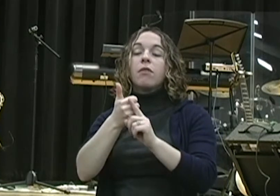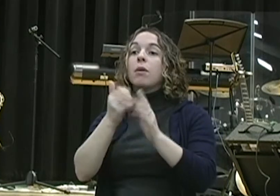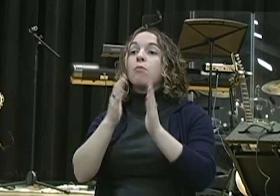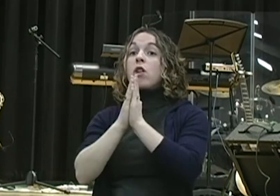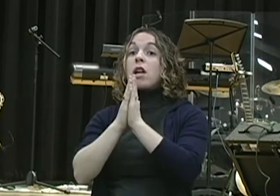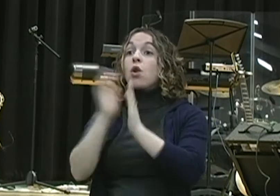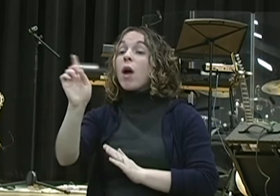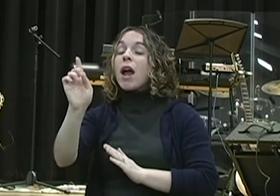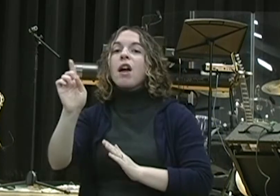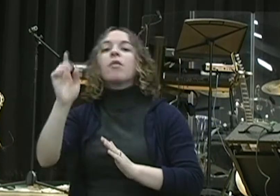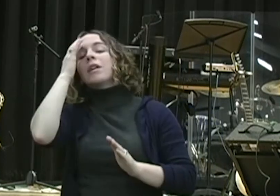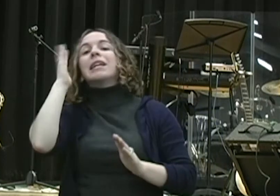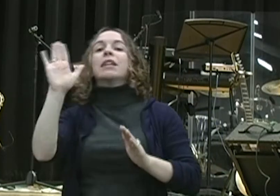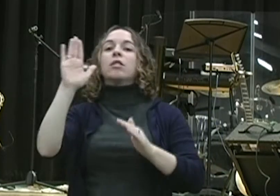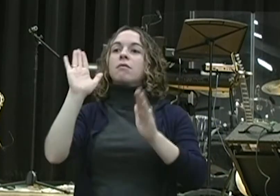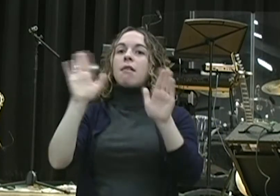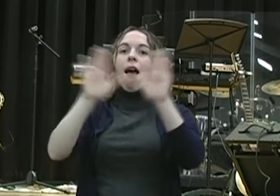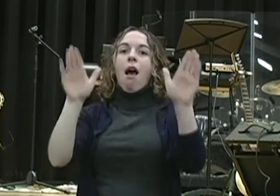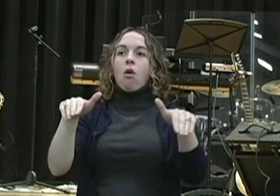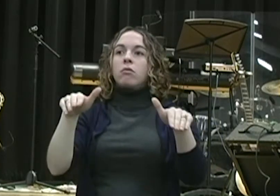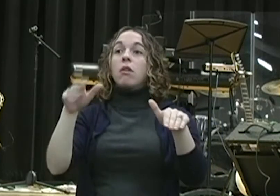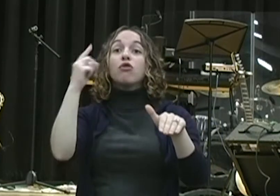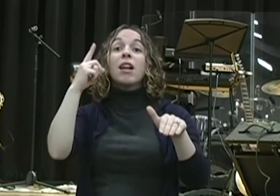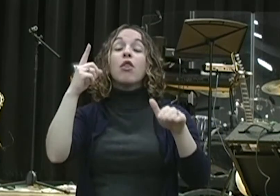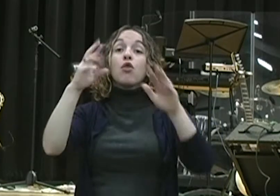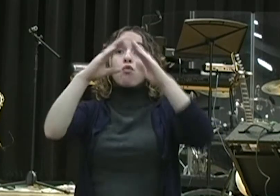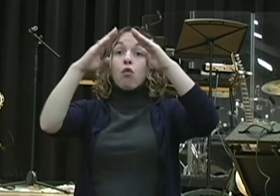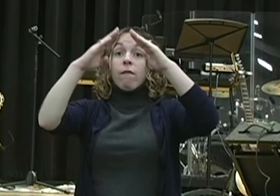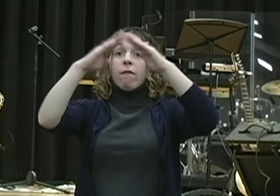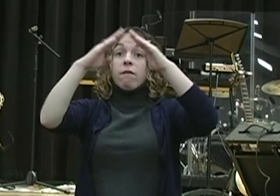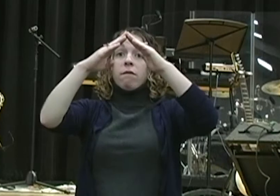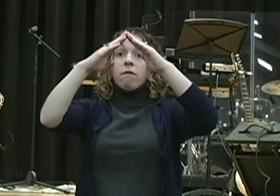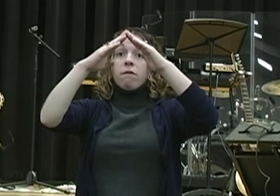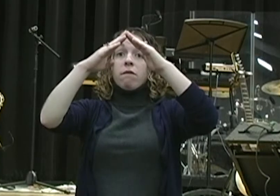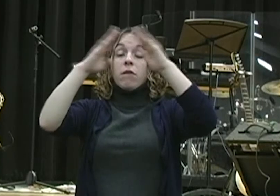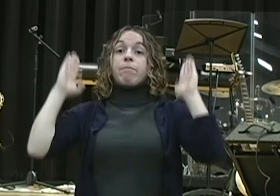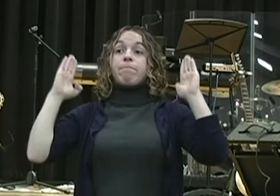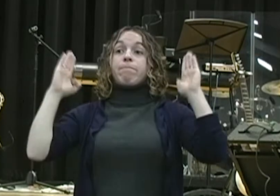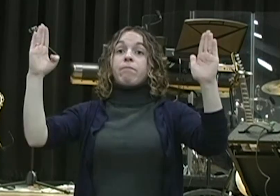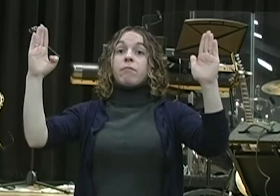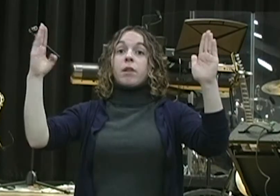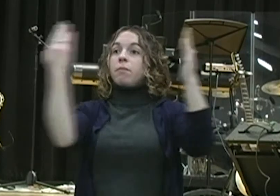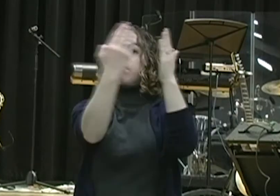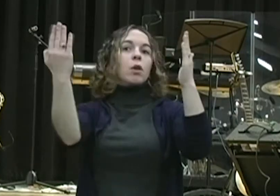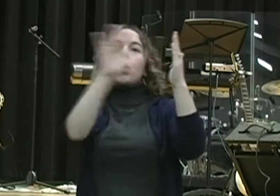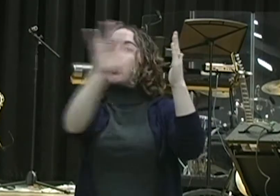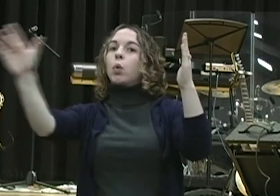windows open towards Jerusalem. And he continued kneeling on his knees three times a day praying and